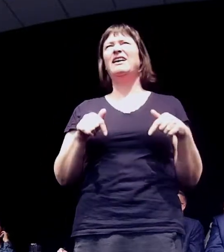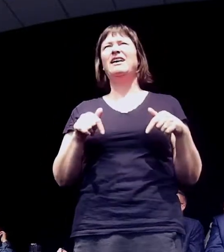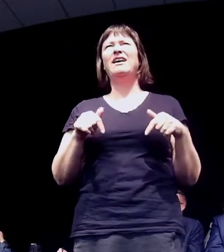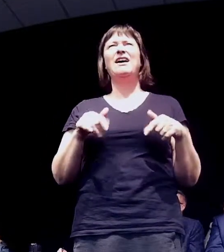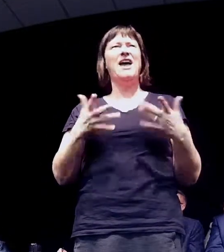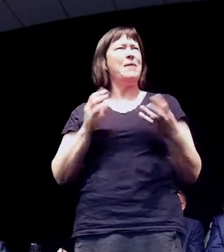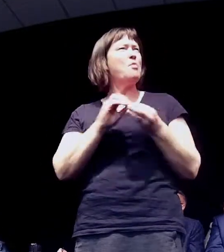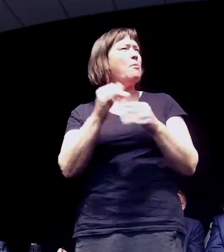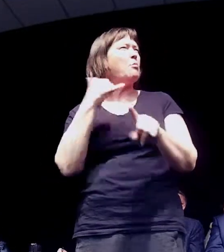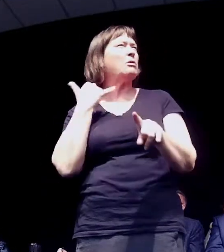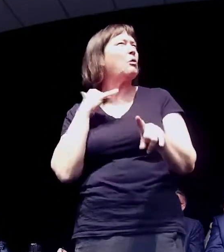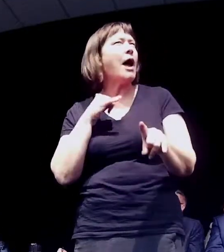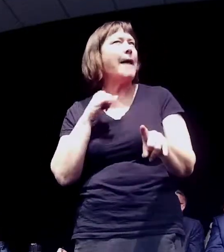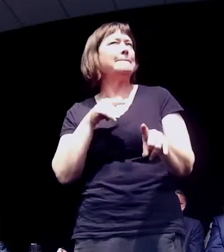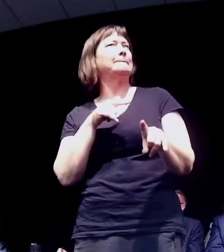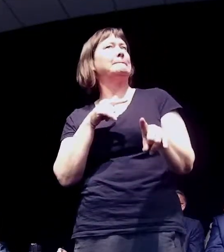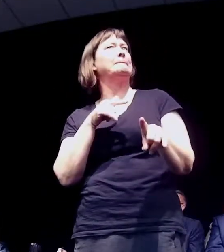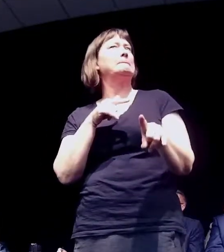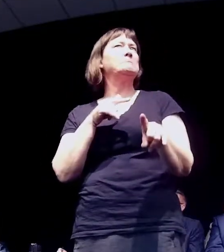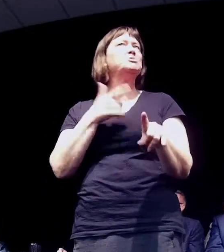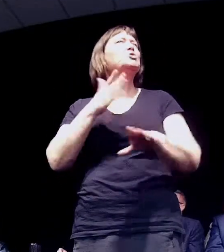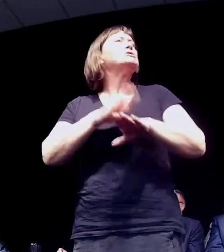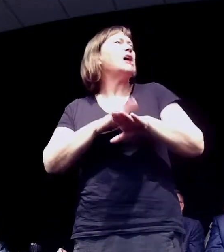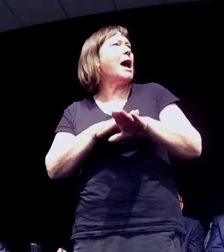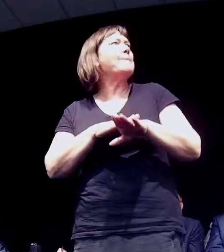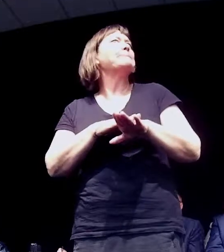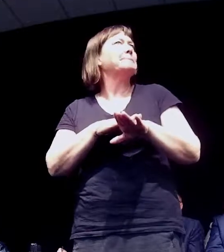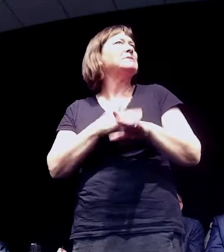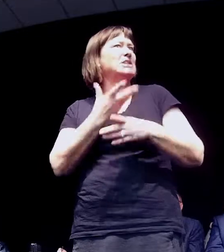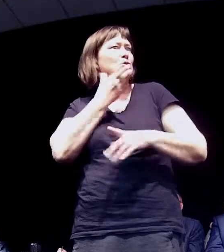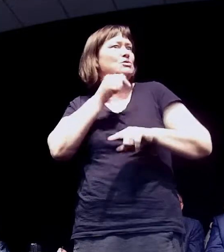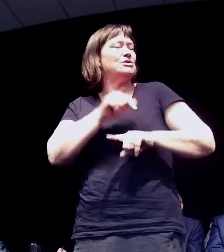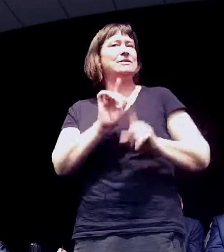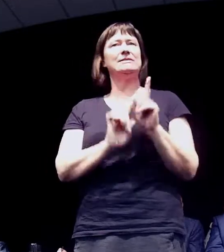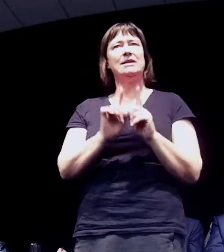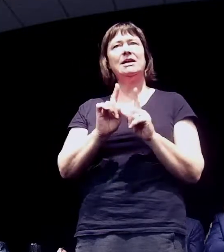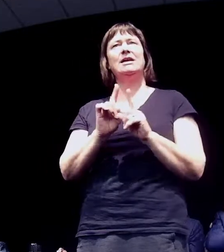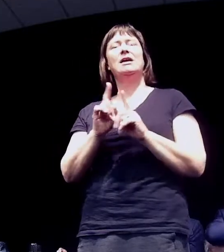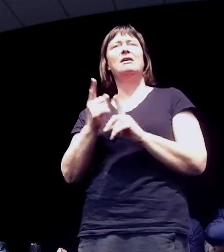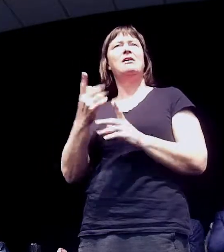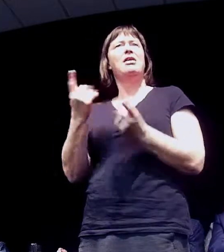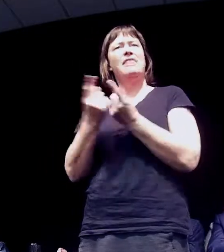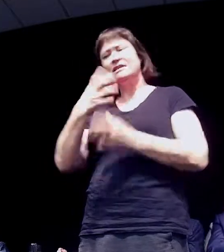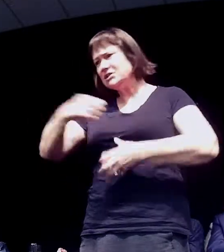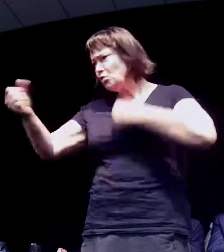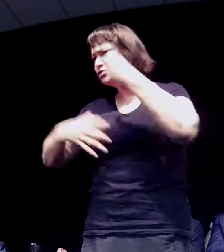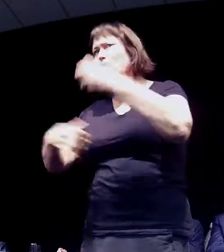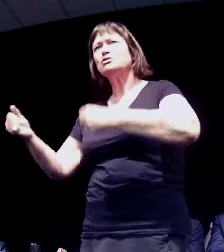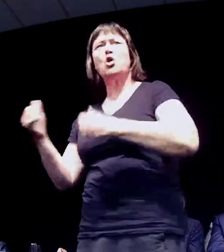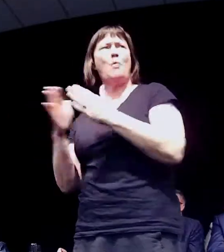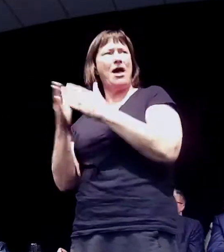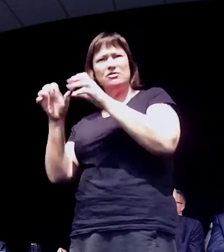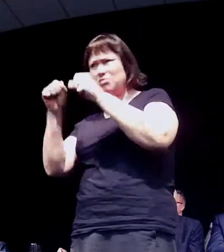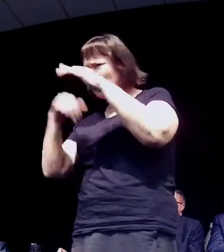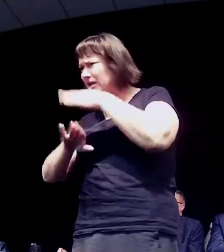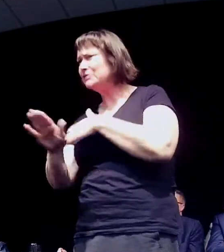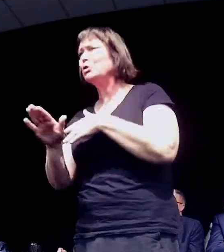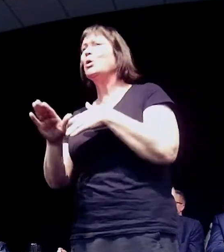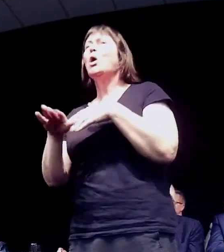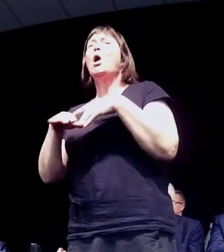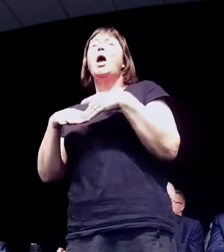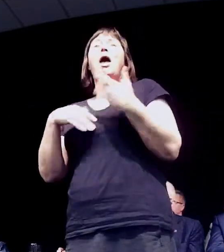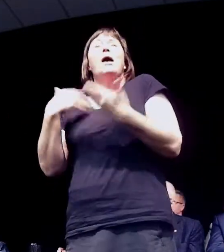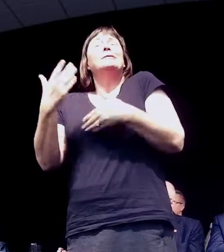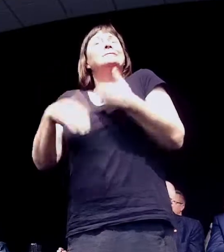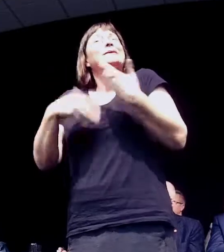crime was real. I've had cars stolen, houses ripped off, bikes and gear stolen from my home. But now I'm proud to say Palmerston North is